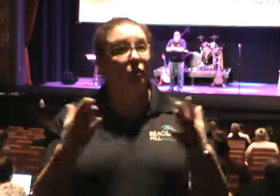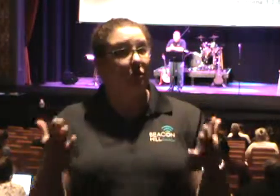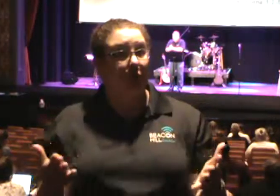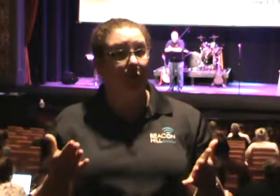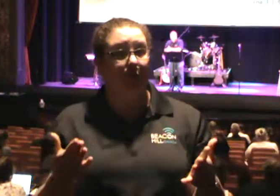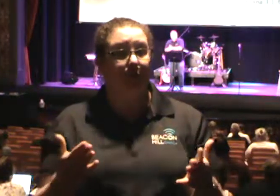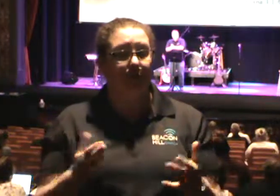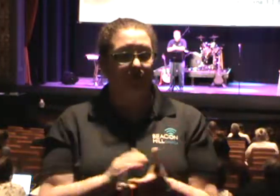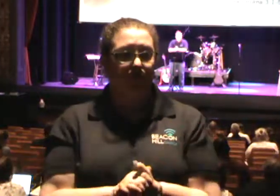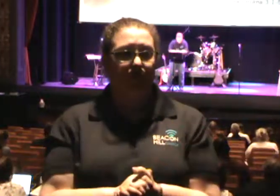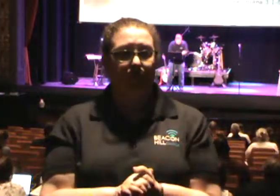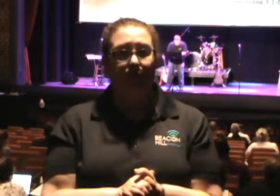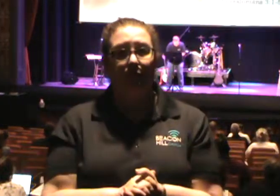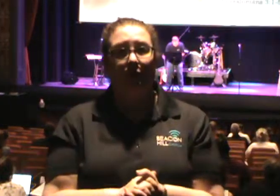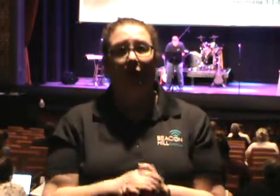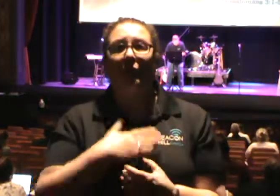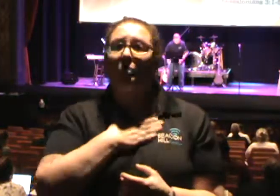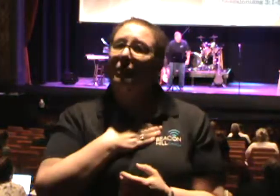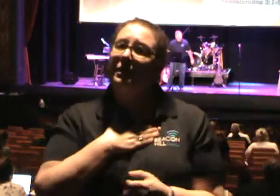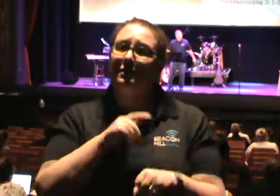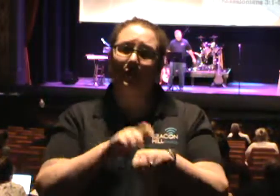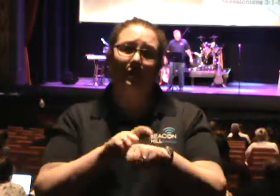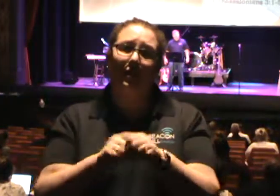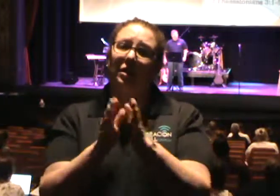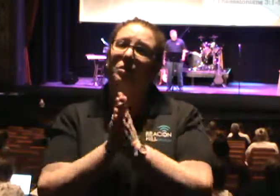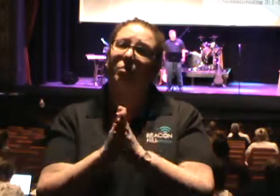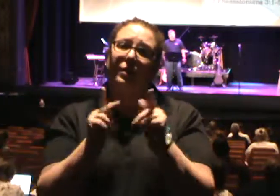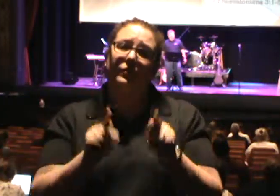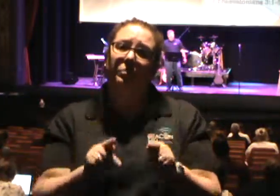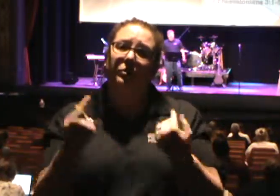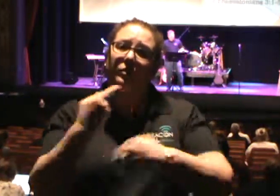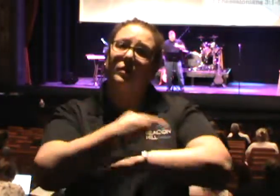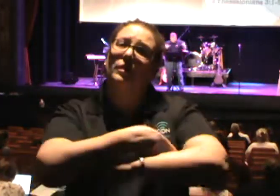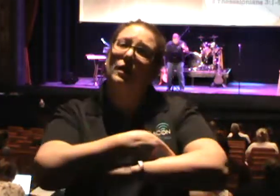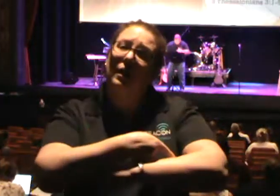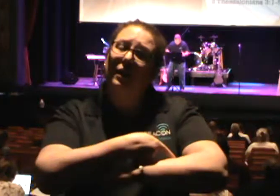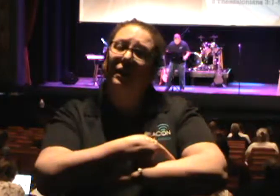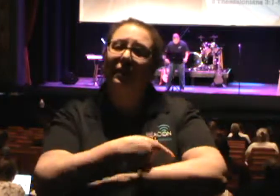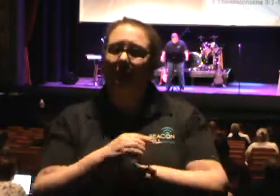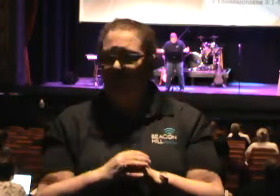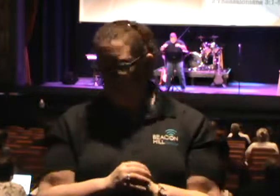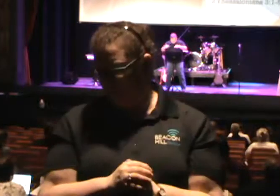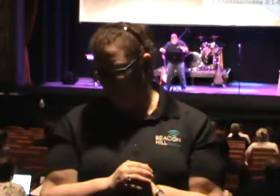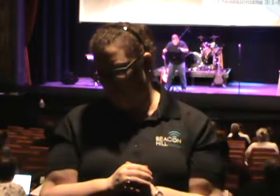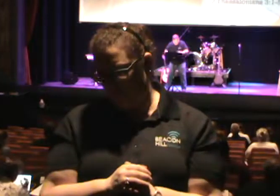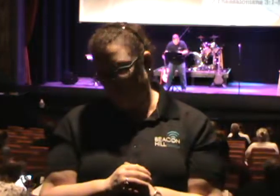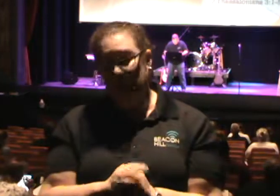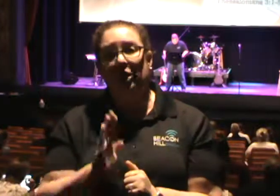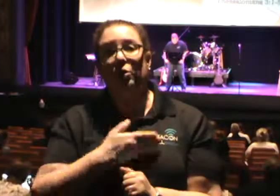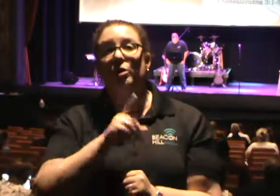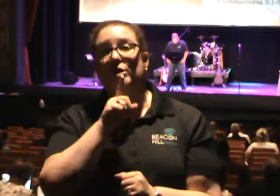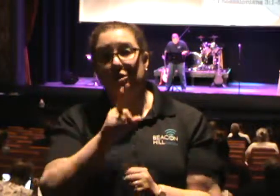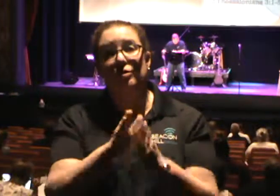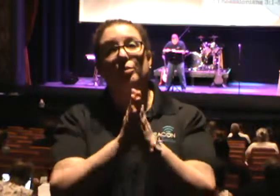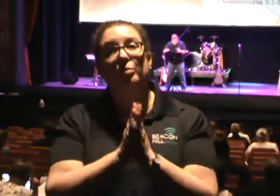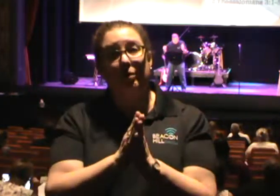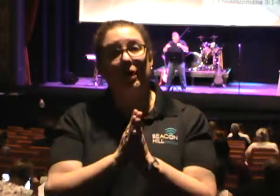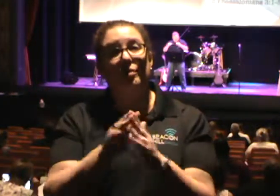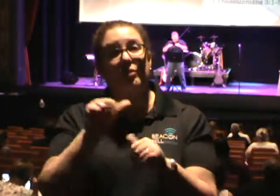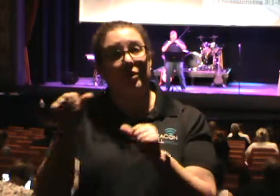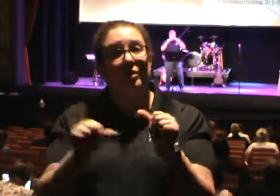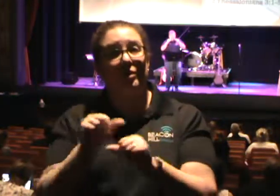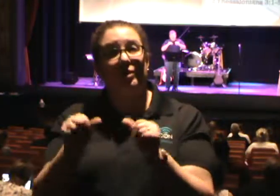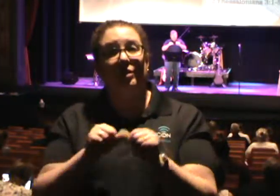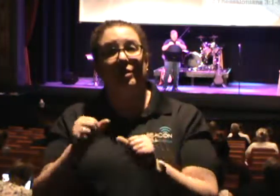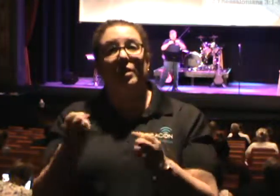So, I ask you to take time to pray for someone today. It's a beautiful edification that we should pray for one. You will often